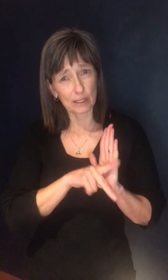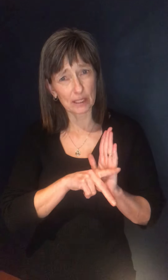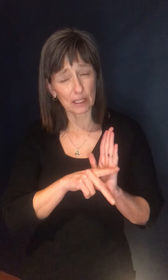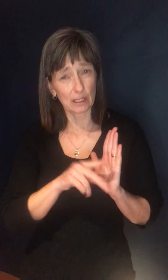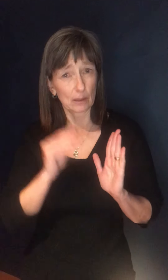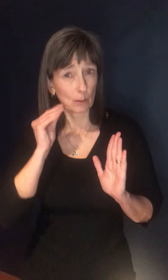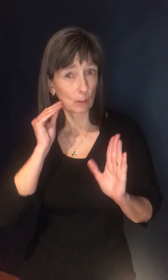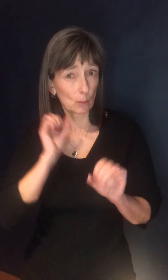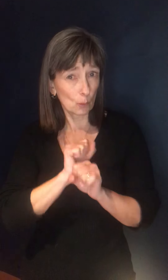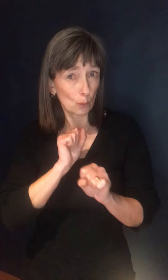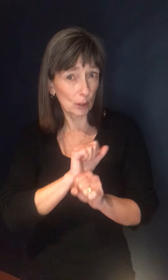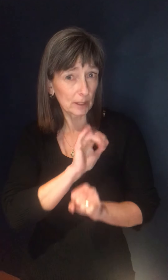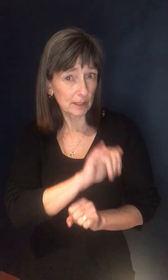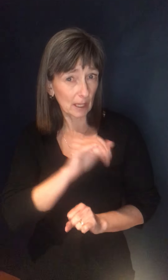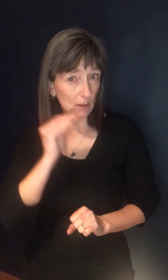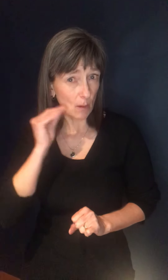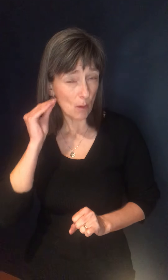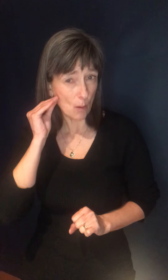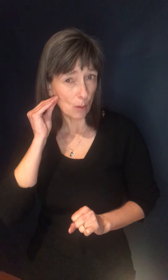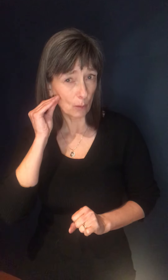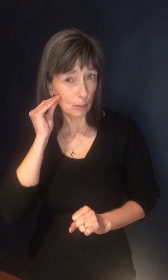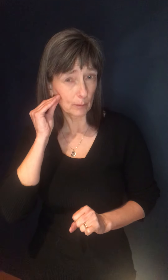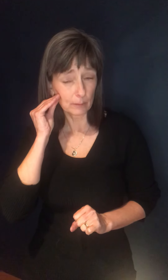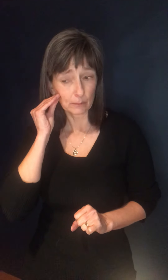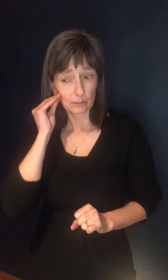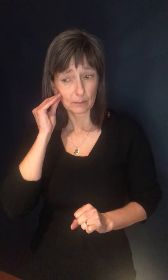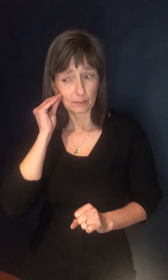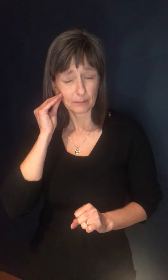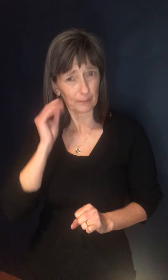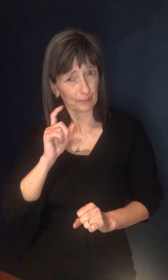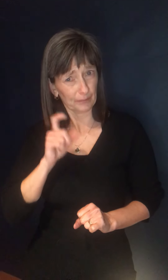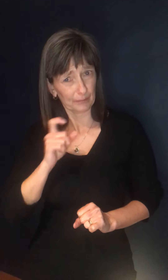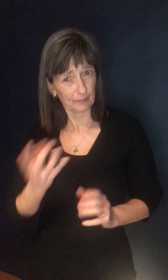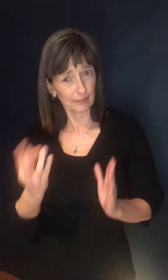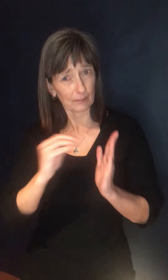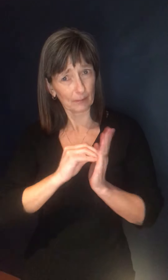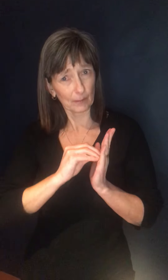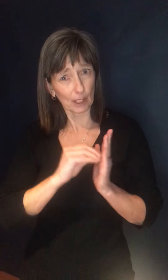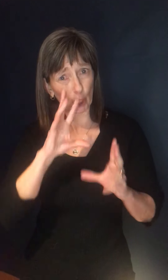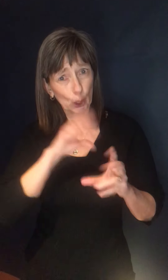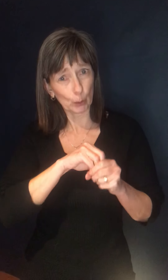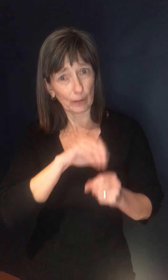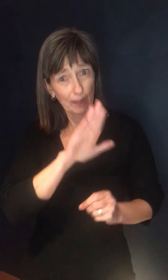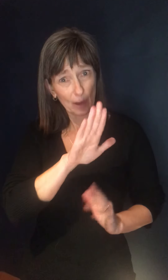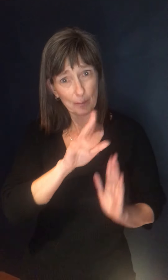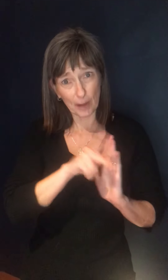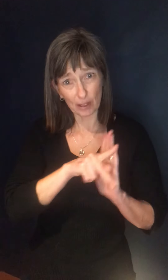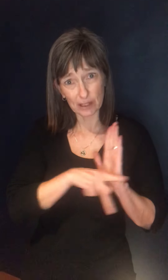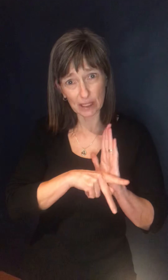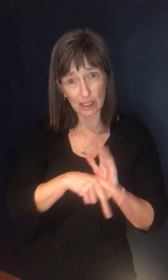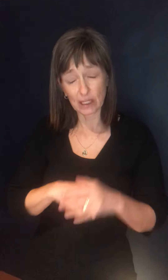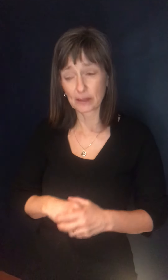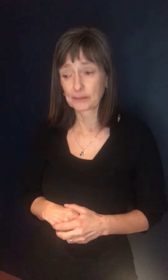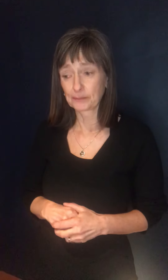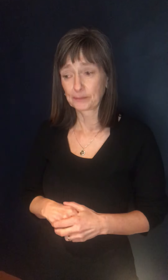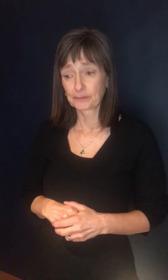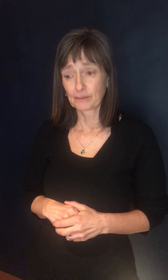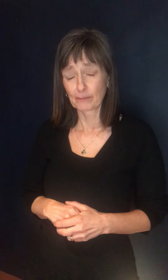That's being a constant and consistent recommendation from the chief medical officer of health? I guess that's a question for Peter Fury